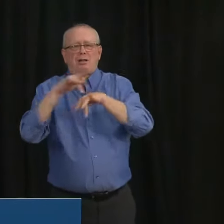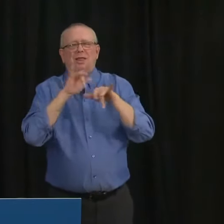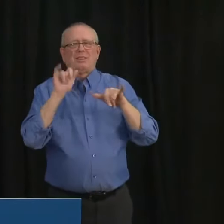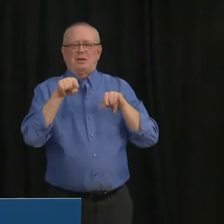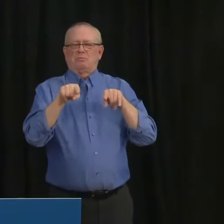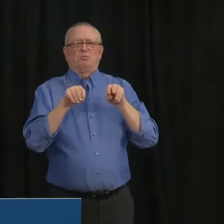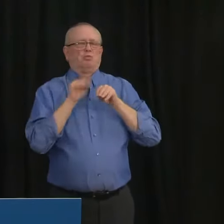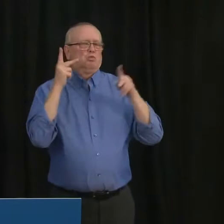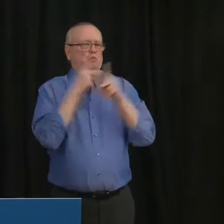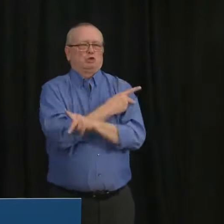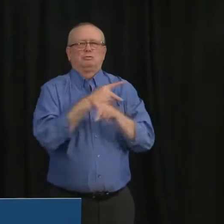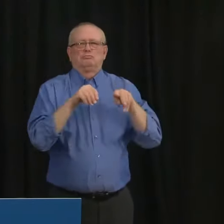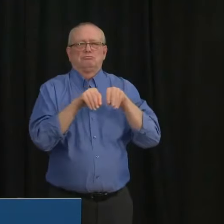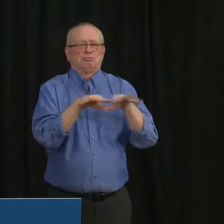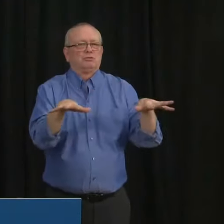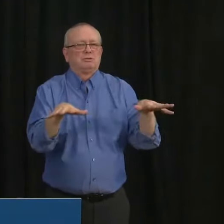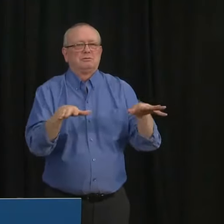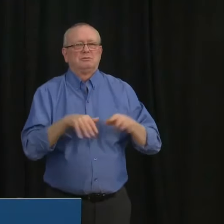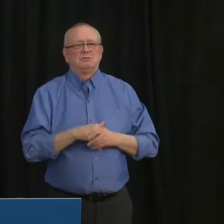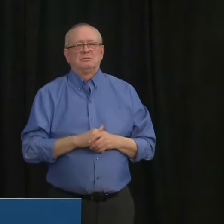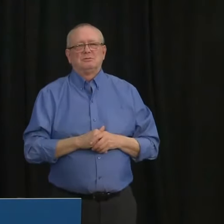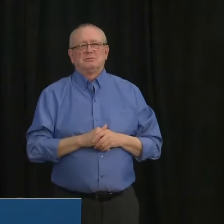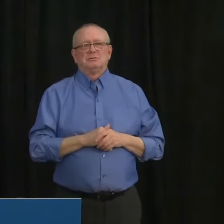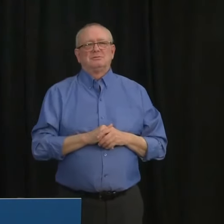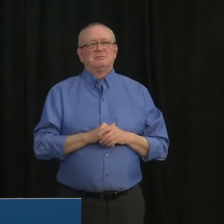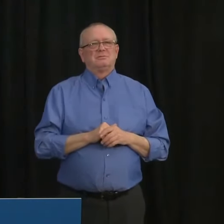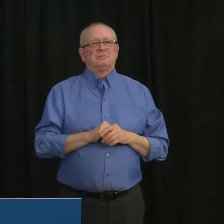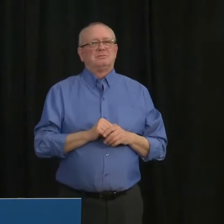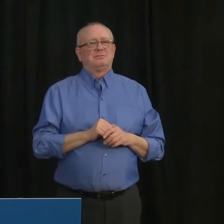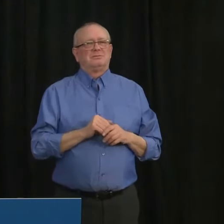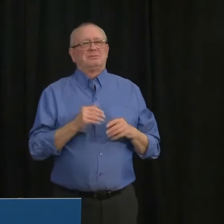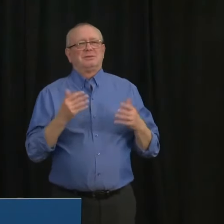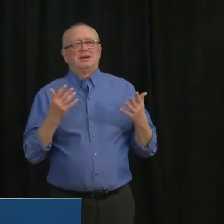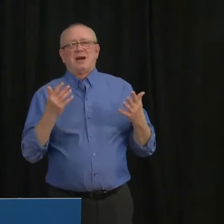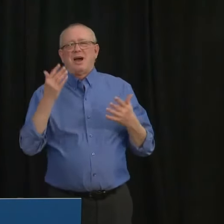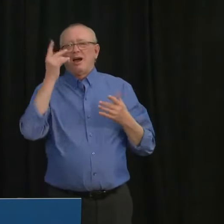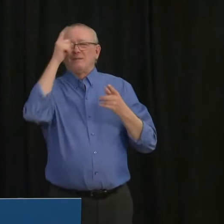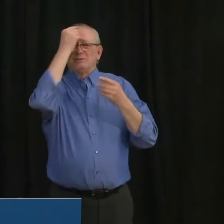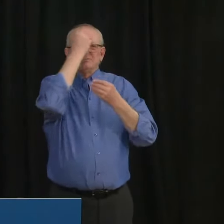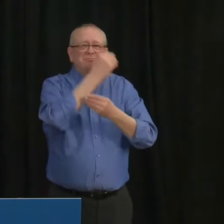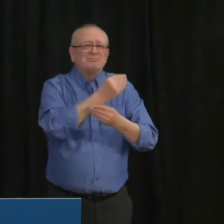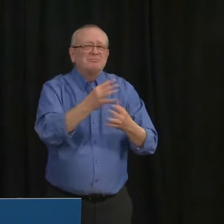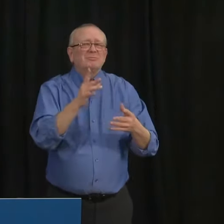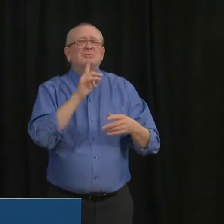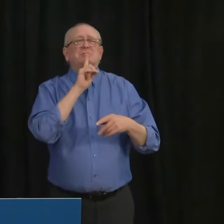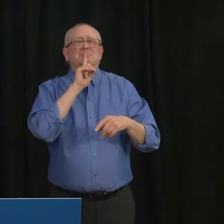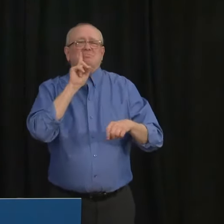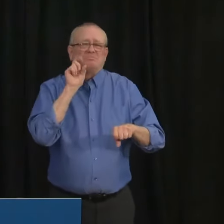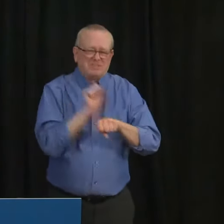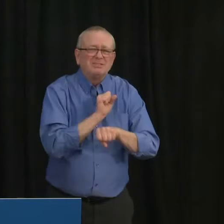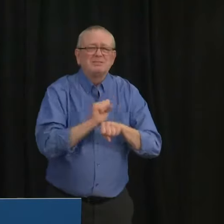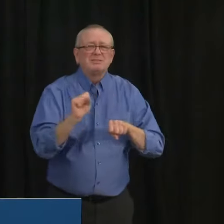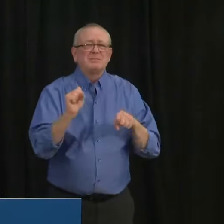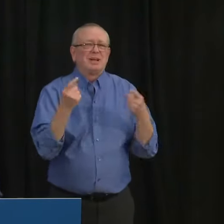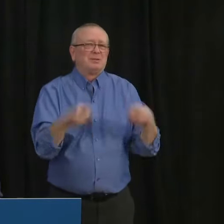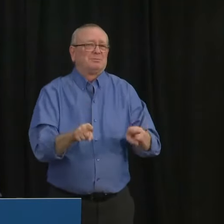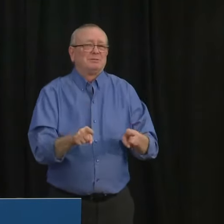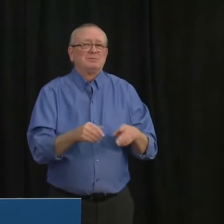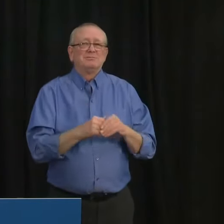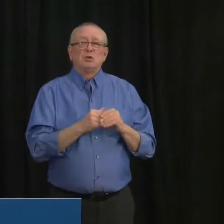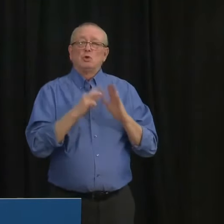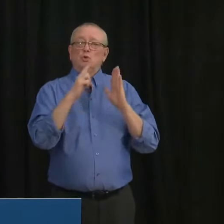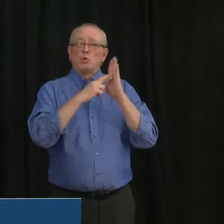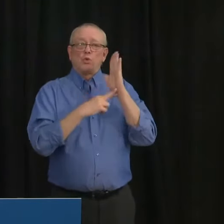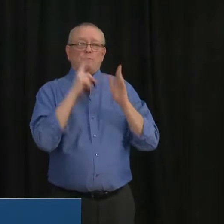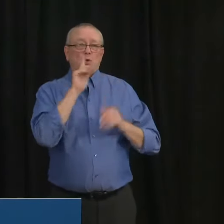this is not a preference, this is just a reality to which we are responding. This restriction applies across the province and it is mandatory.